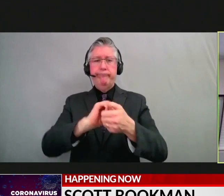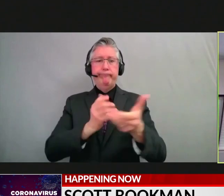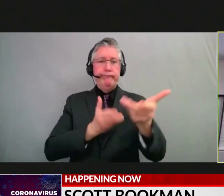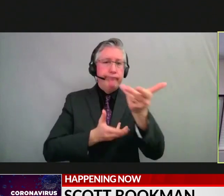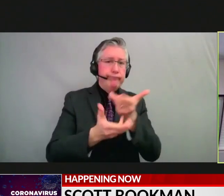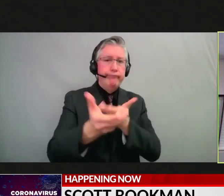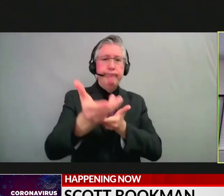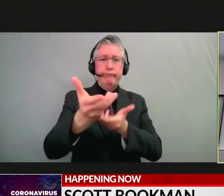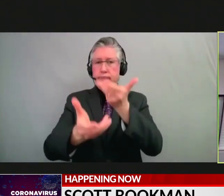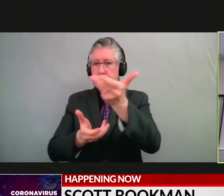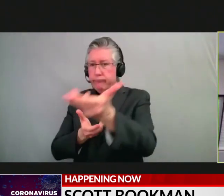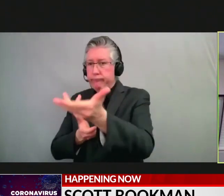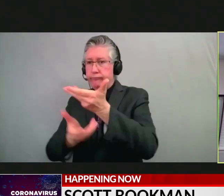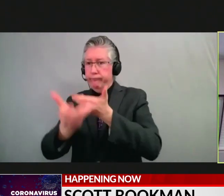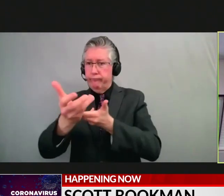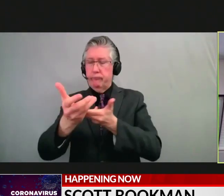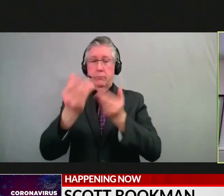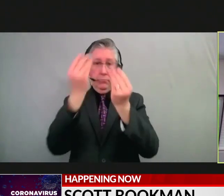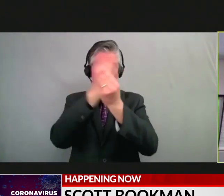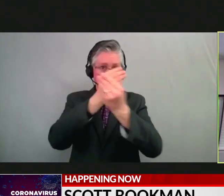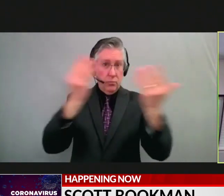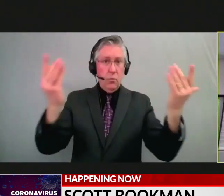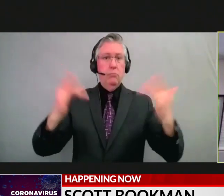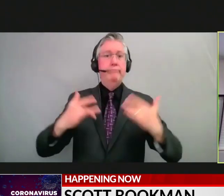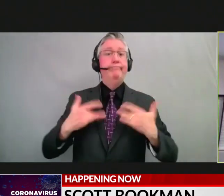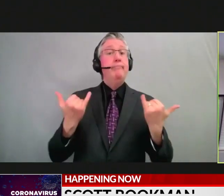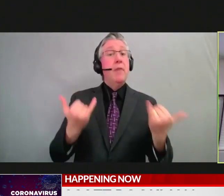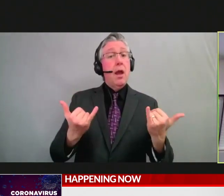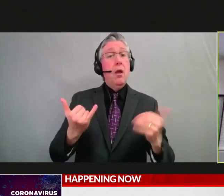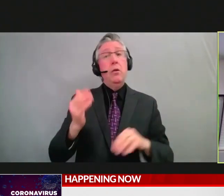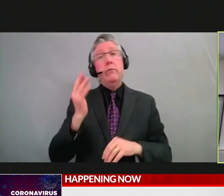understands where we are today and where we may be in the future.